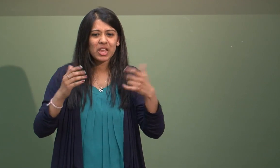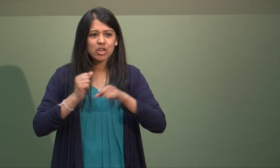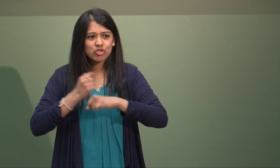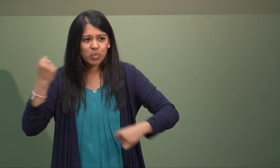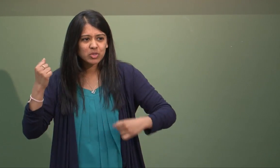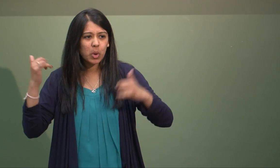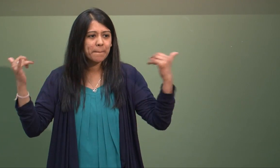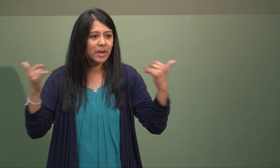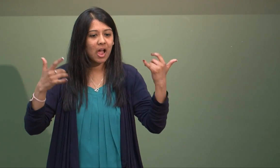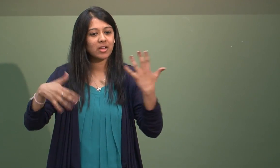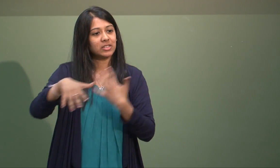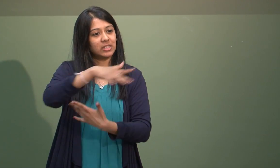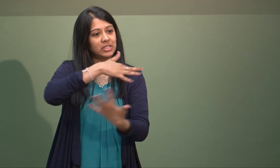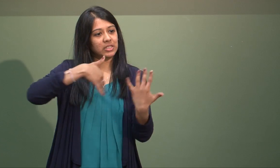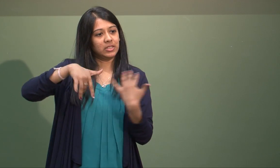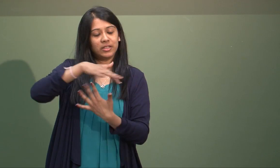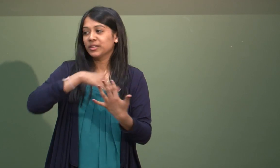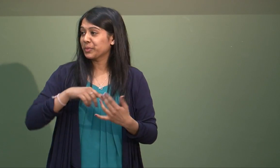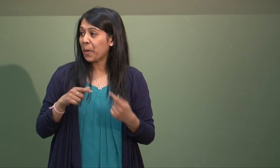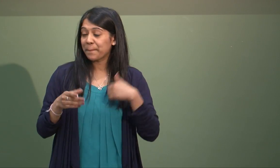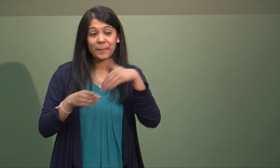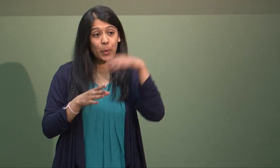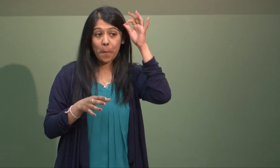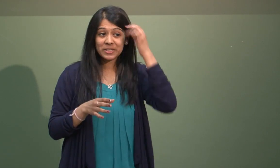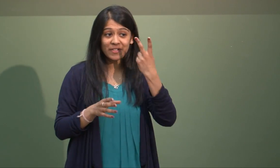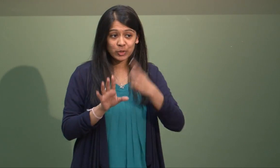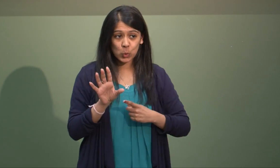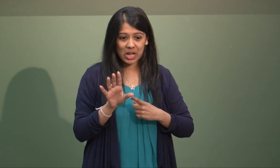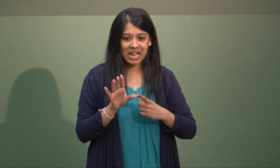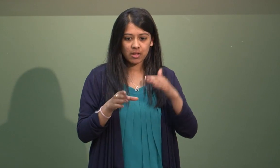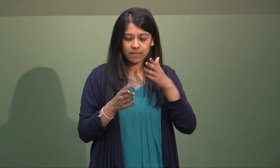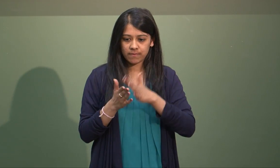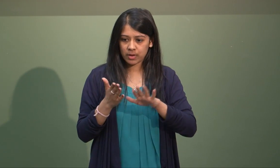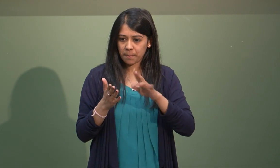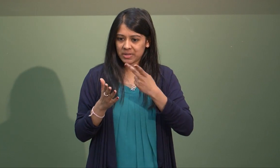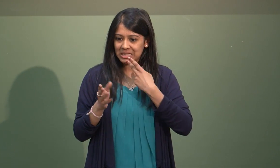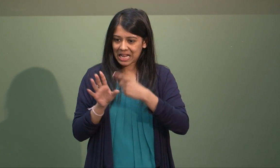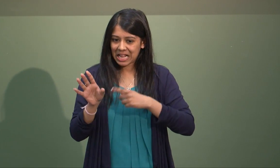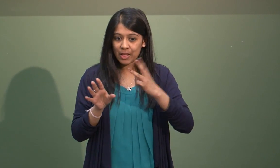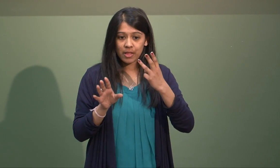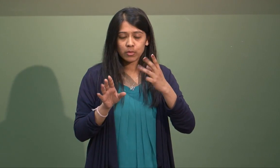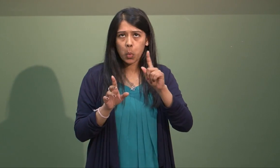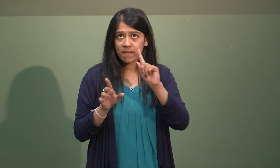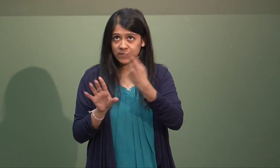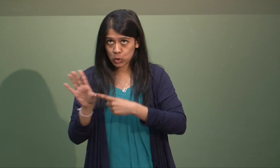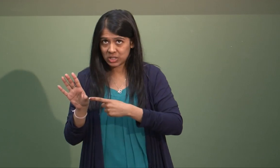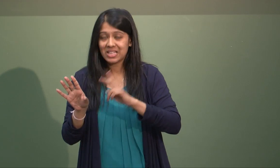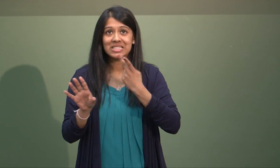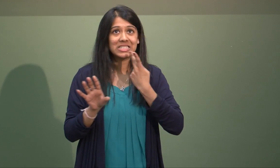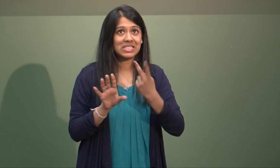put things on over Christmas and Halloween and so on. And it's a great social opportunity. And I did that for two years. It was